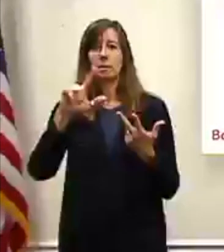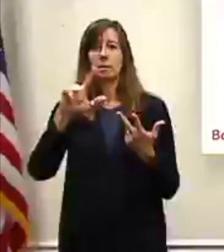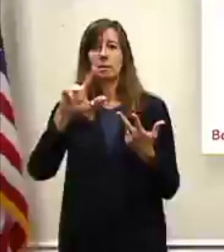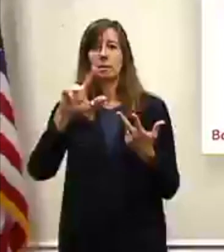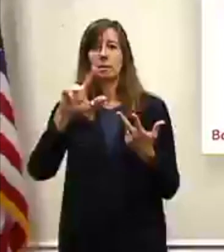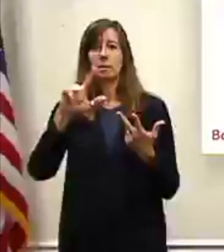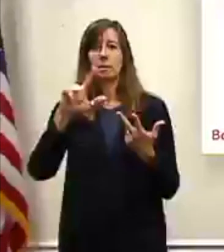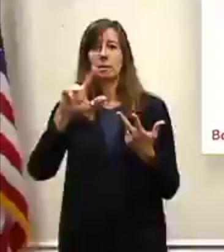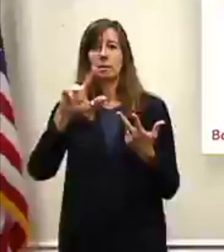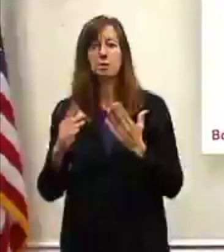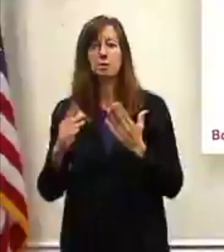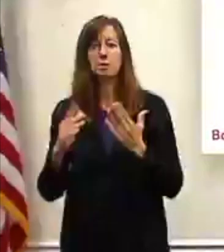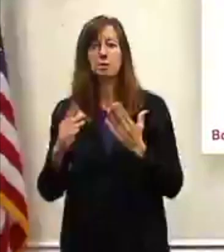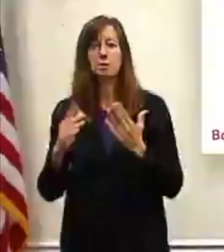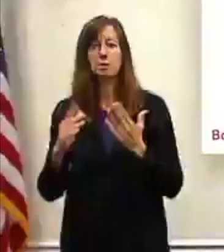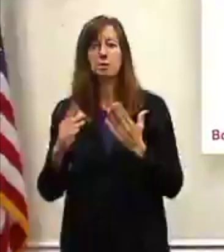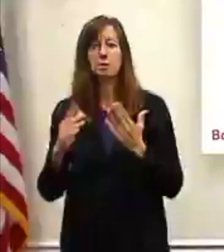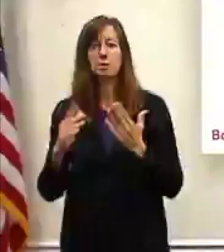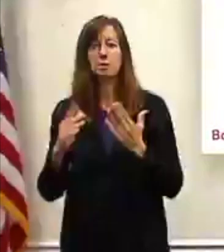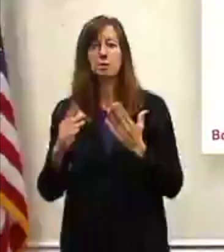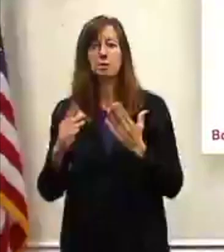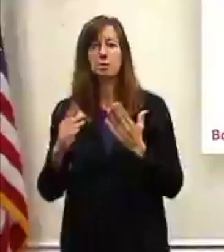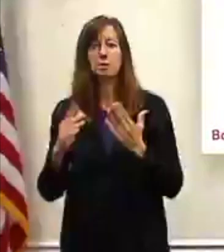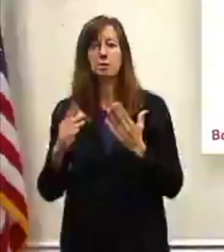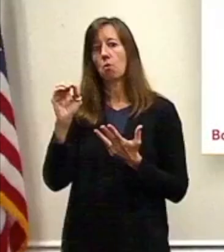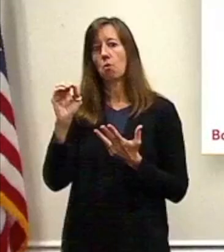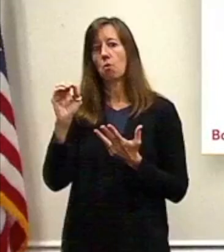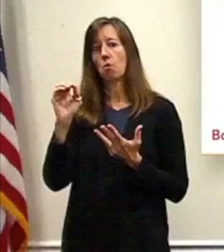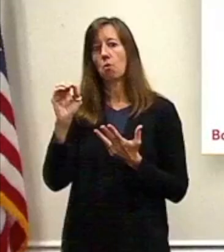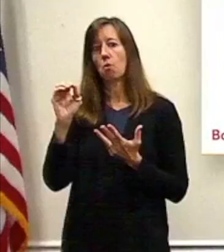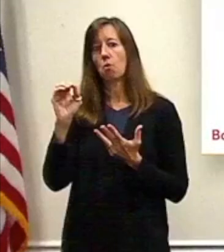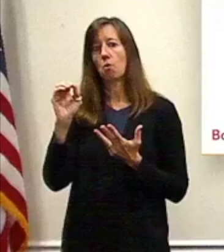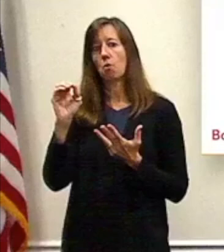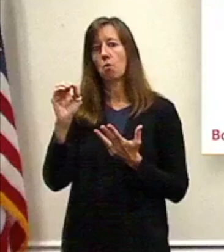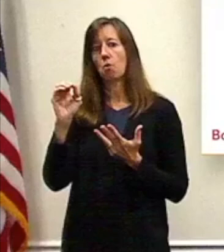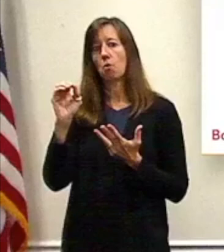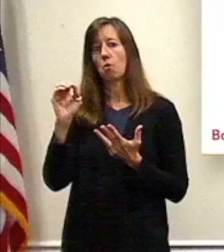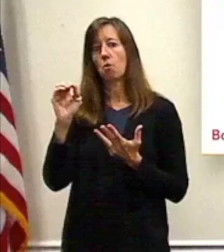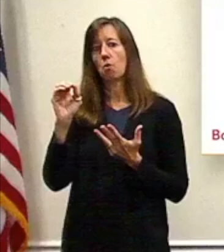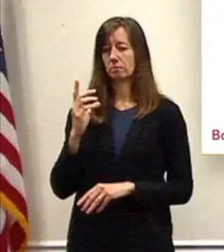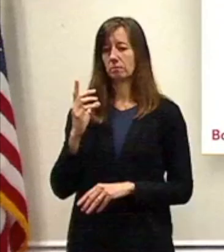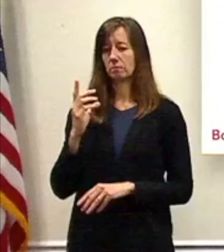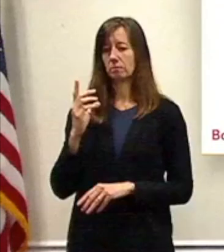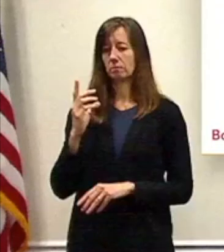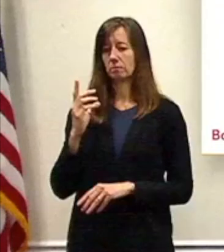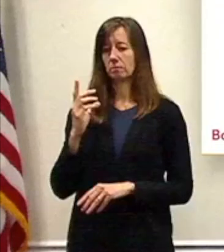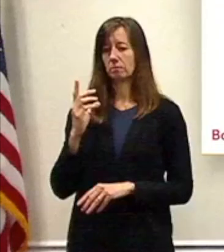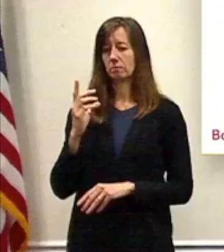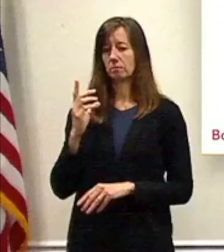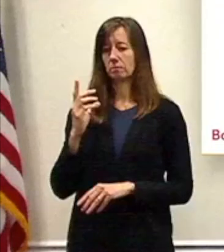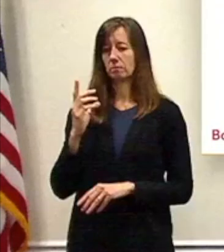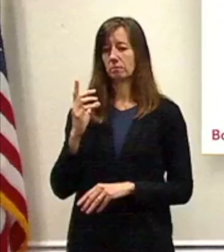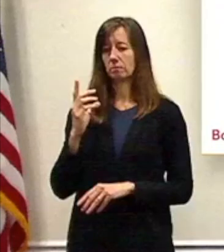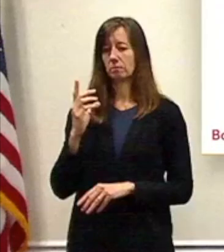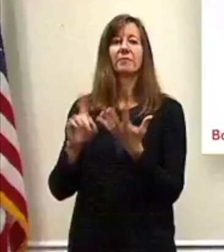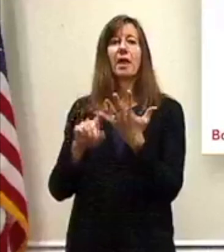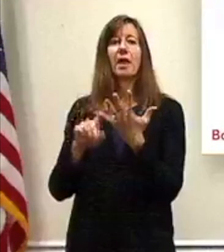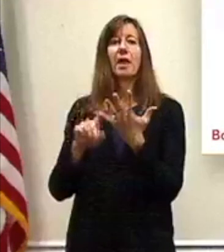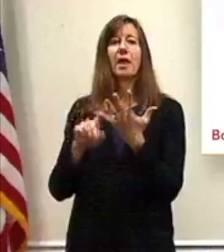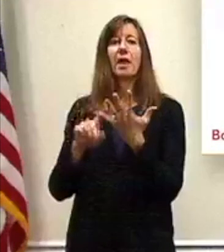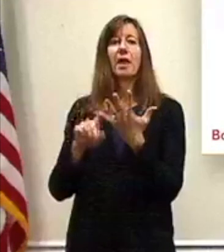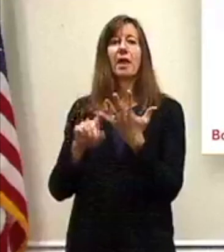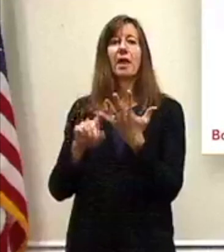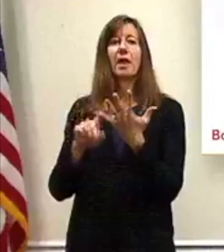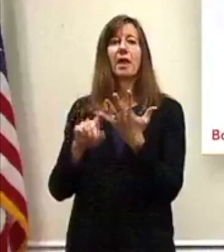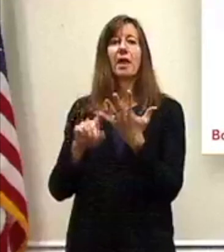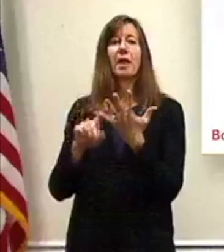in the town of Poughkeepsie. So please exercise your right to